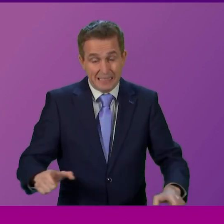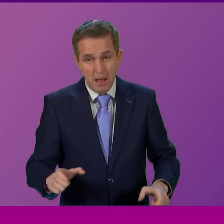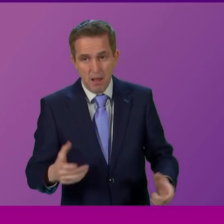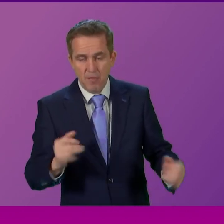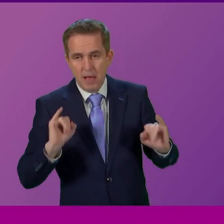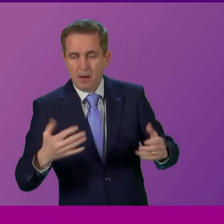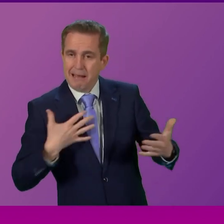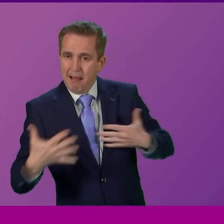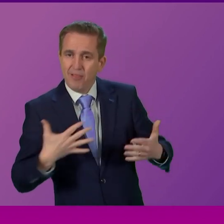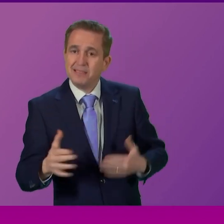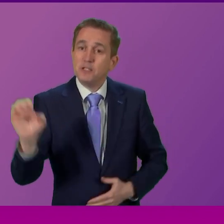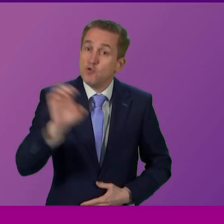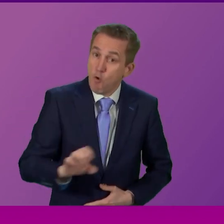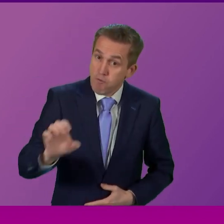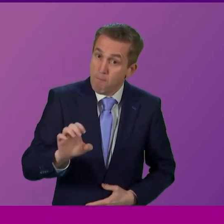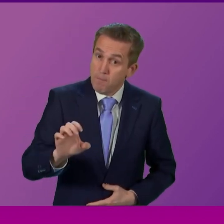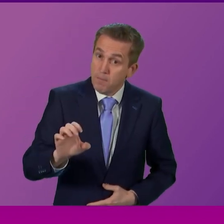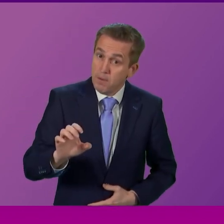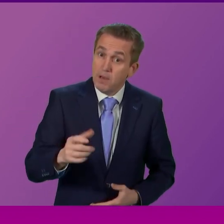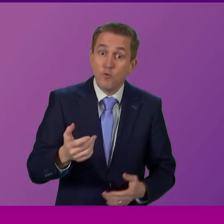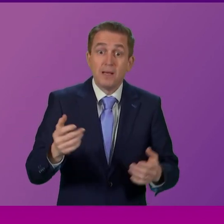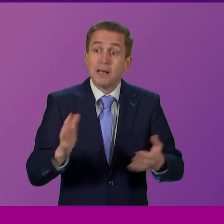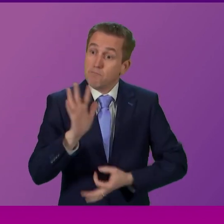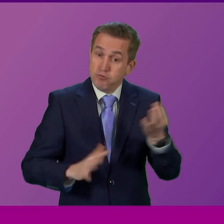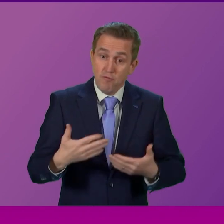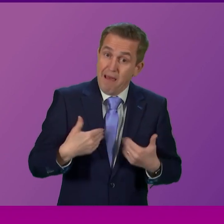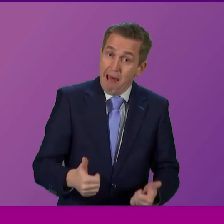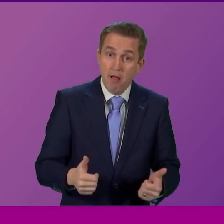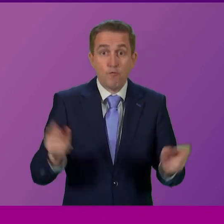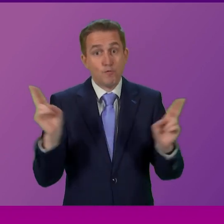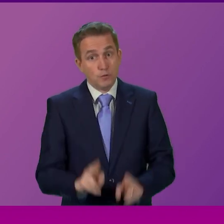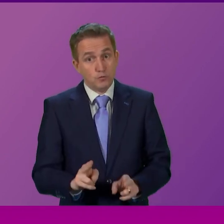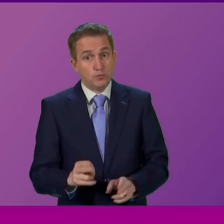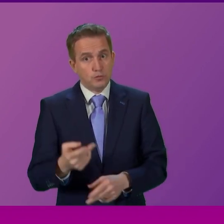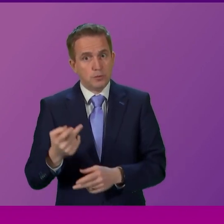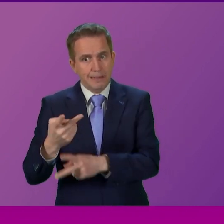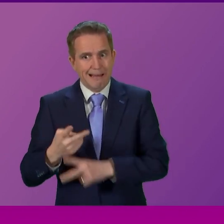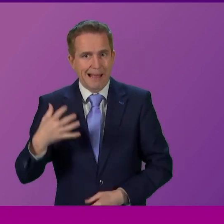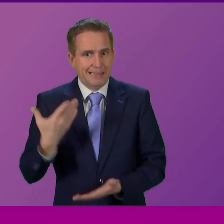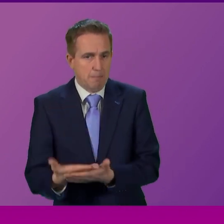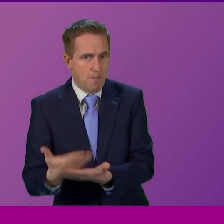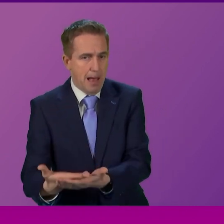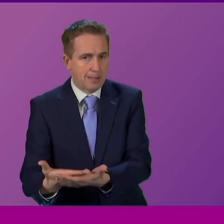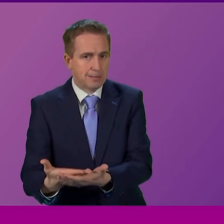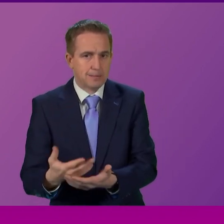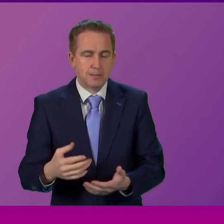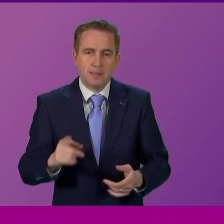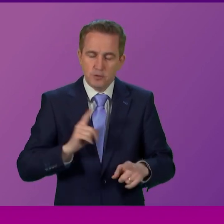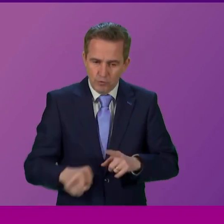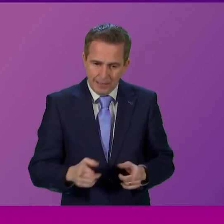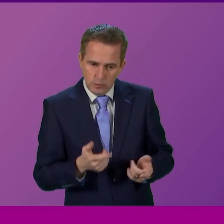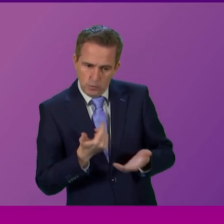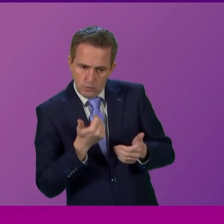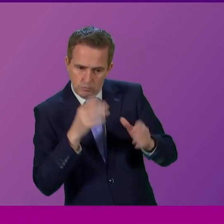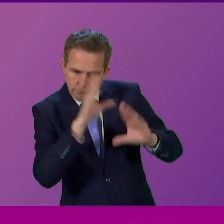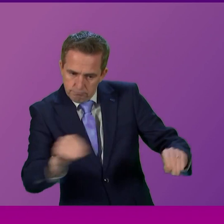we be looking to prevent the need to seek health care in the first place or at the very least treat patients at an earlier stage before they become acute and require more